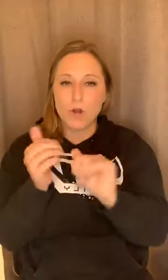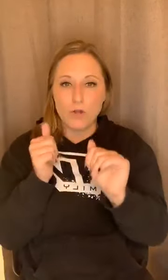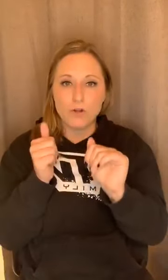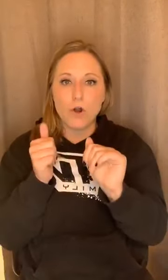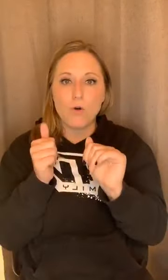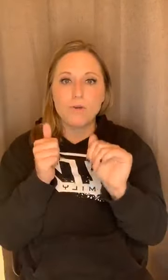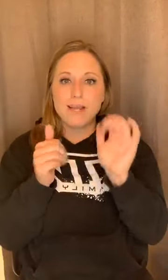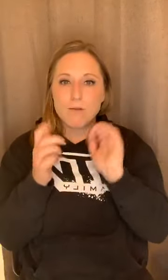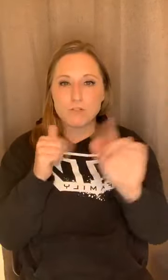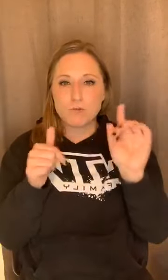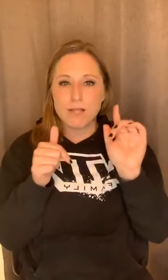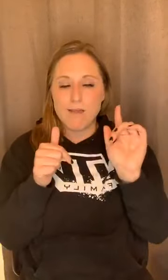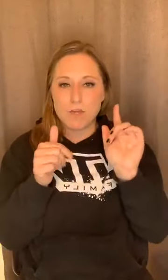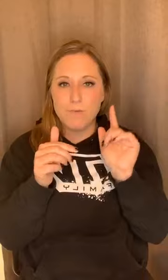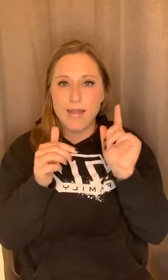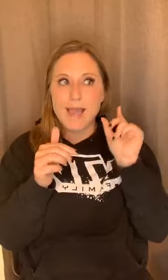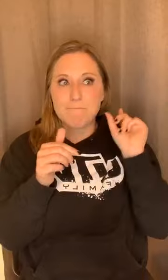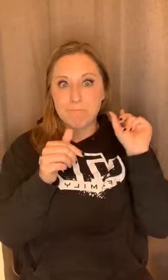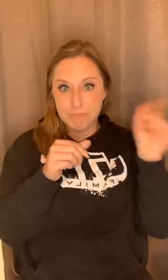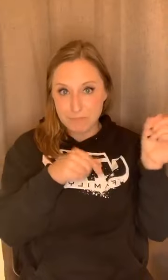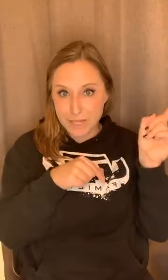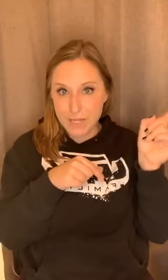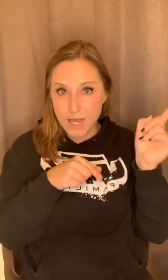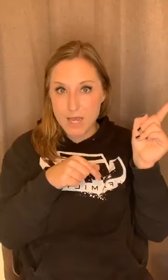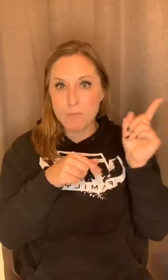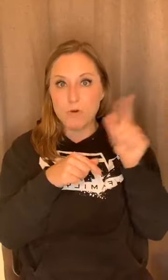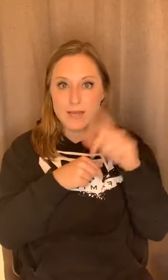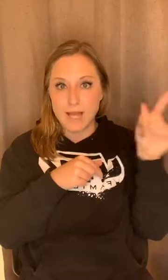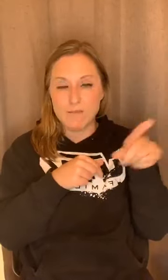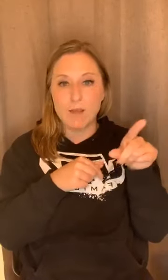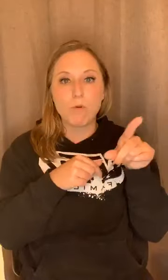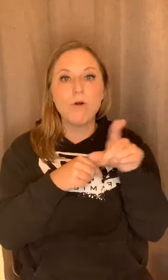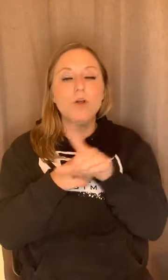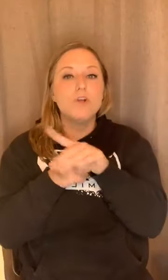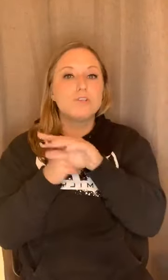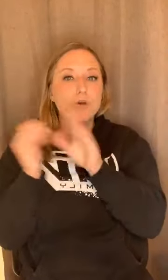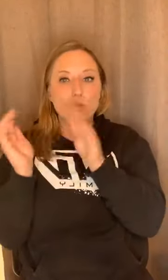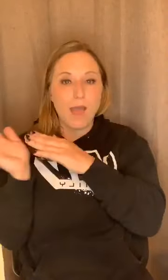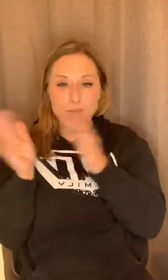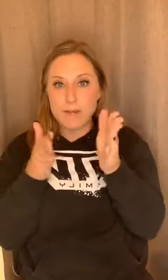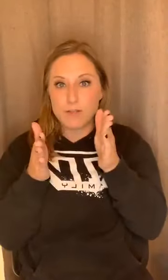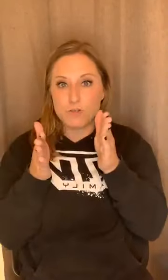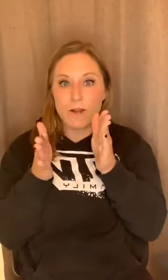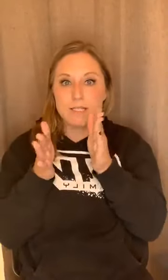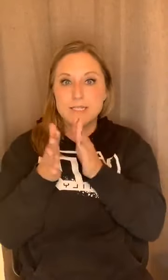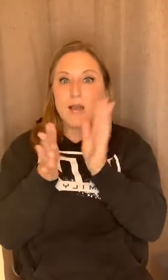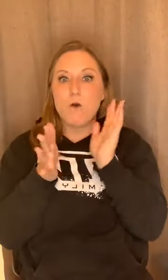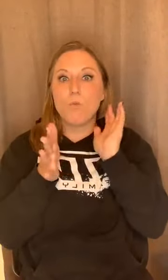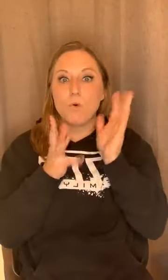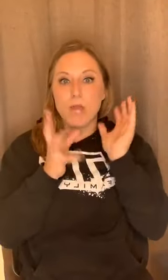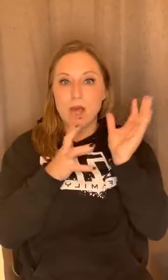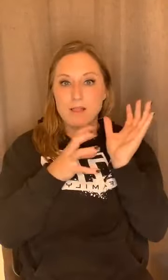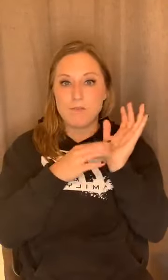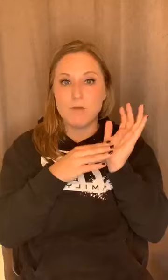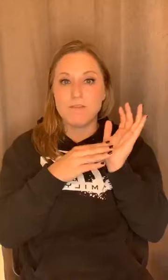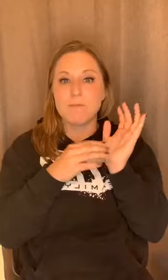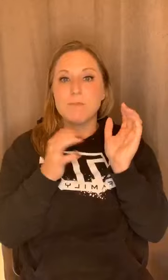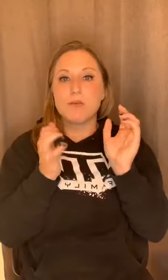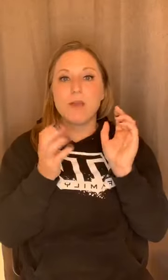on your own and I will do a live Q and a in April at the end of April. So everybody that joins now will get a live Q and for me, but you get